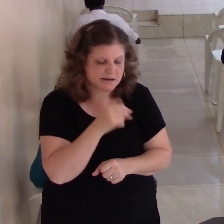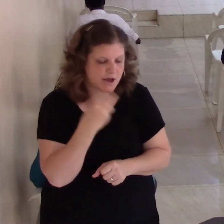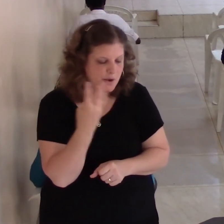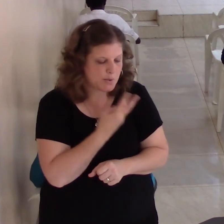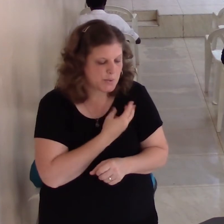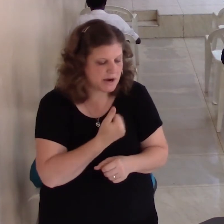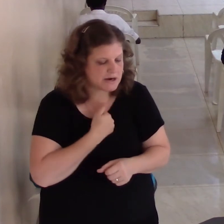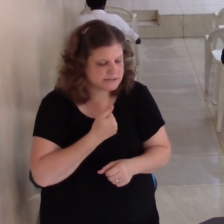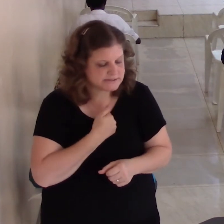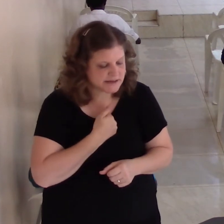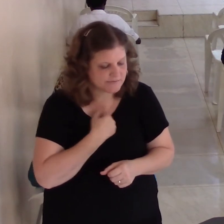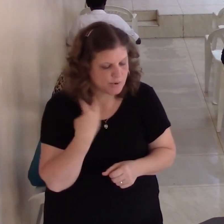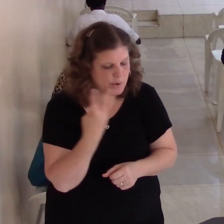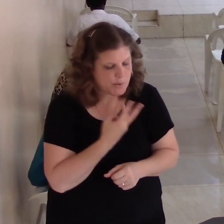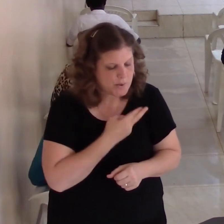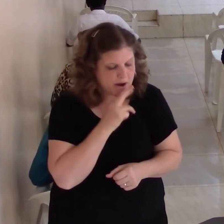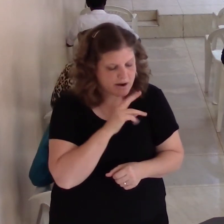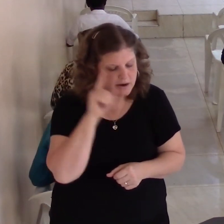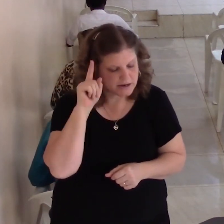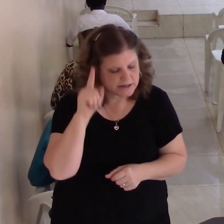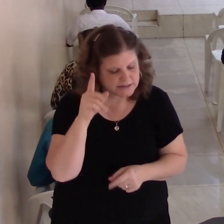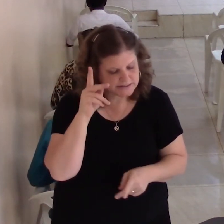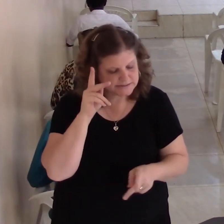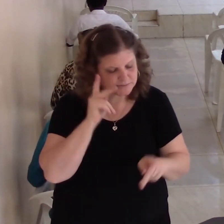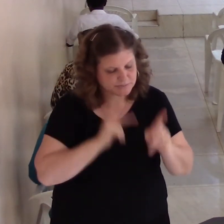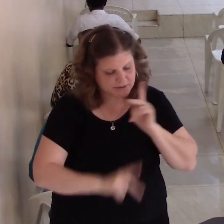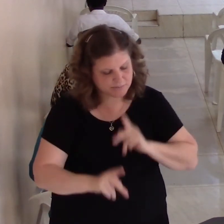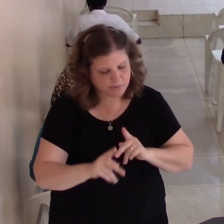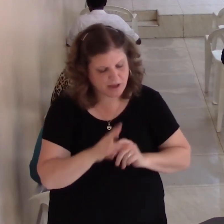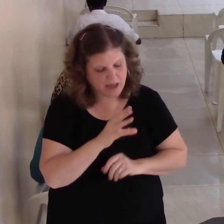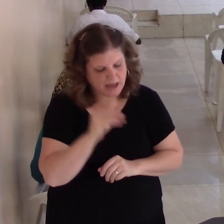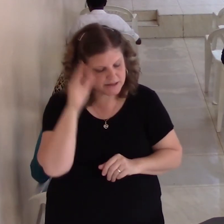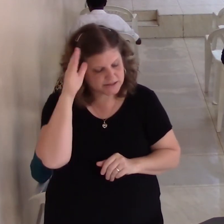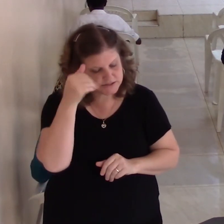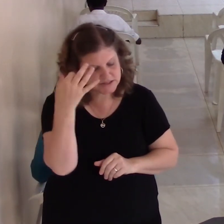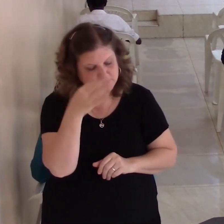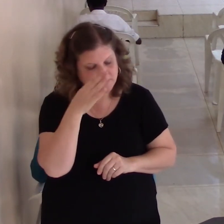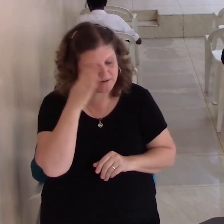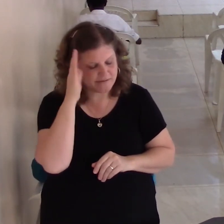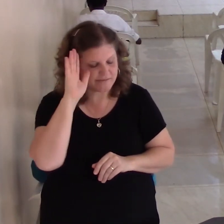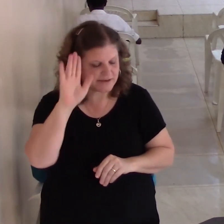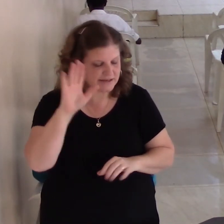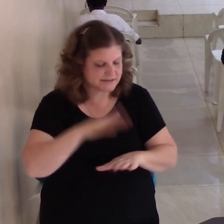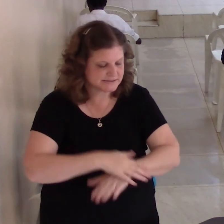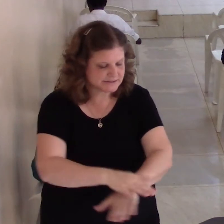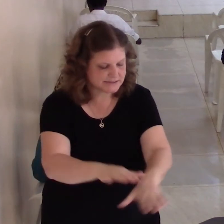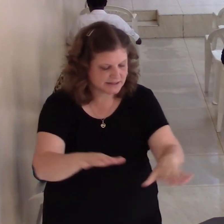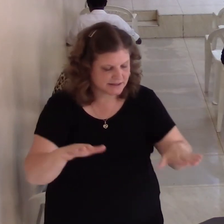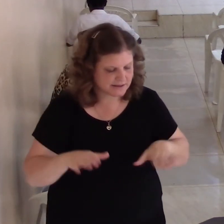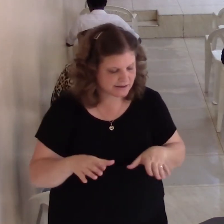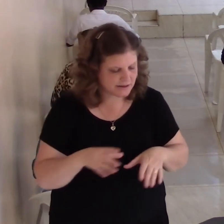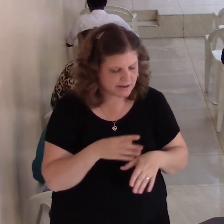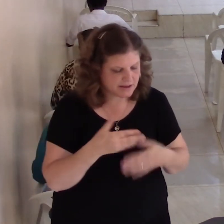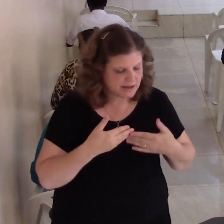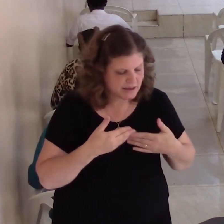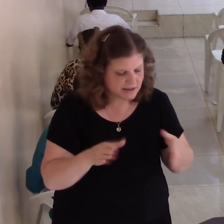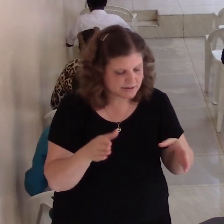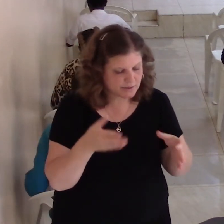of his pastor enter into his gates with what? Thanksgiving. And into his courts with praise. Be